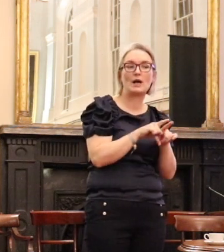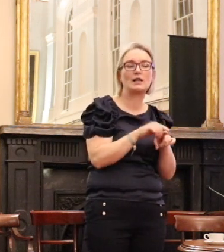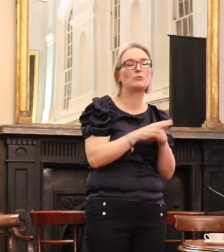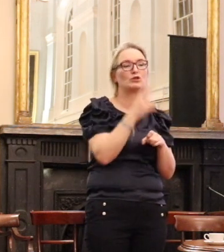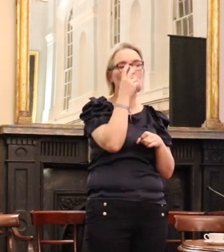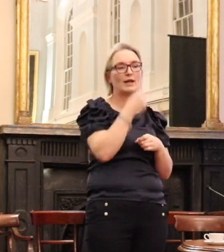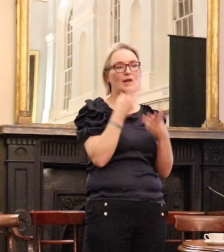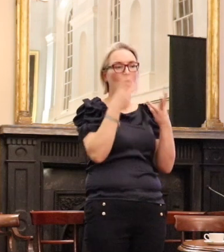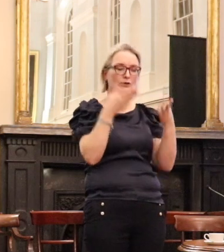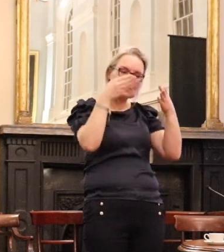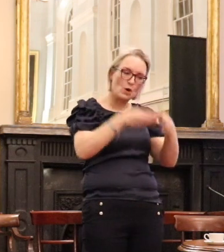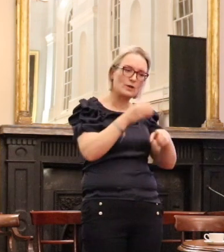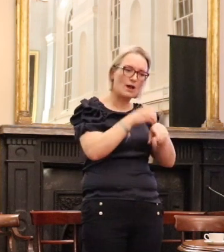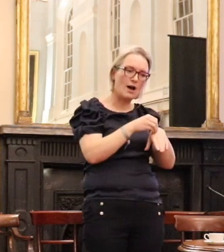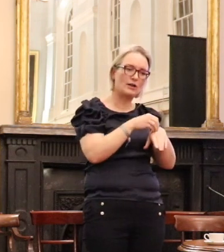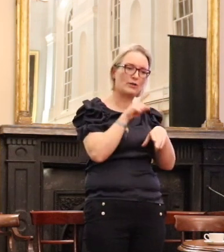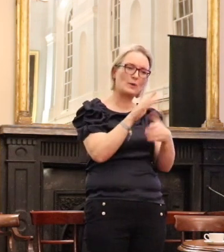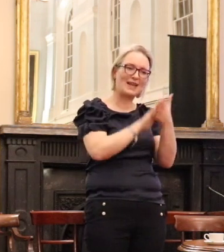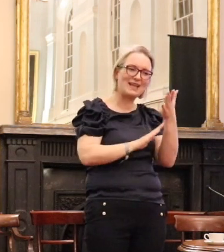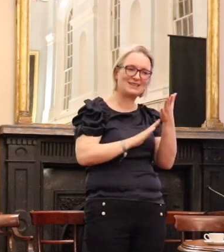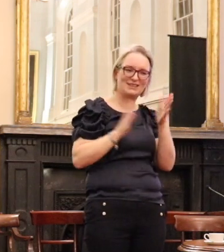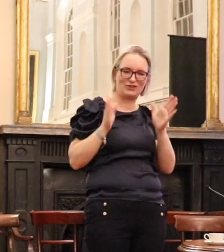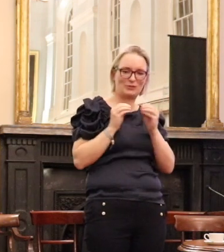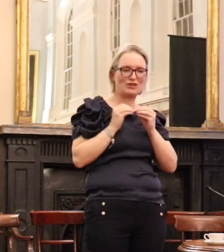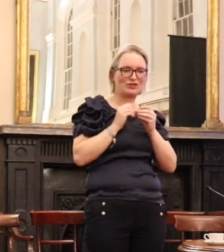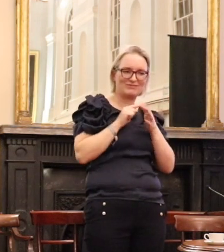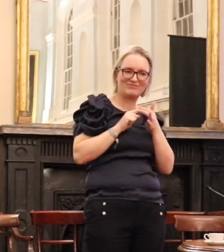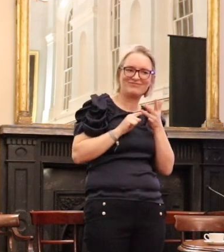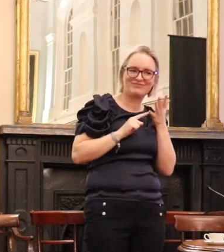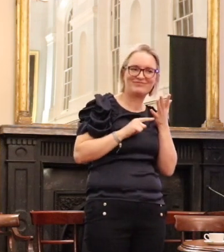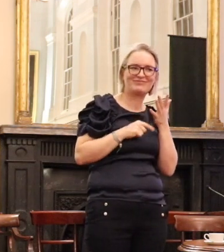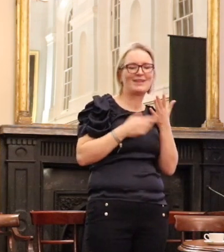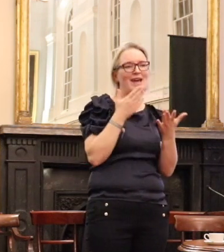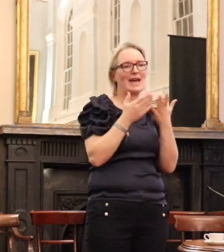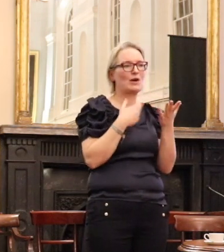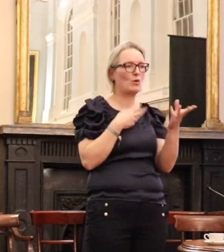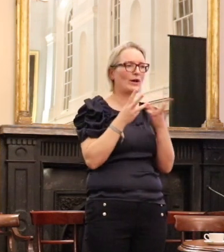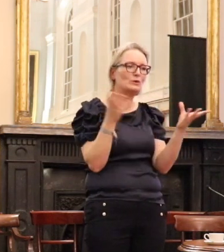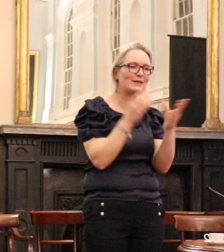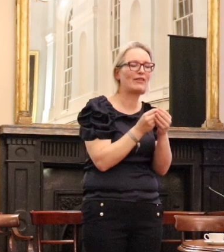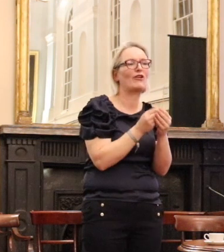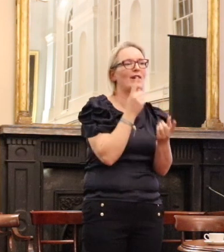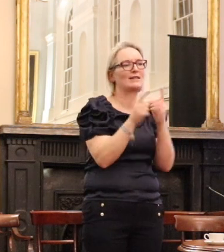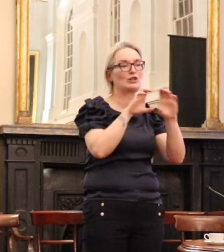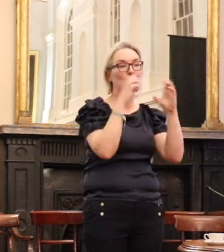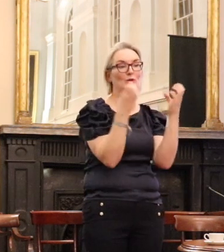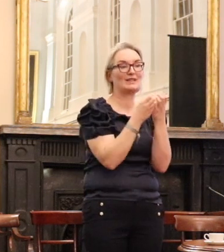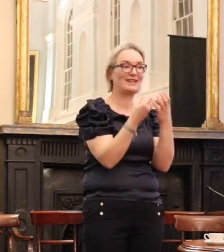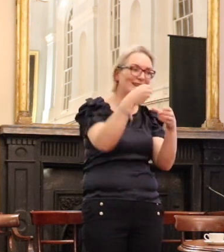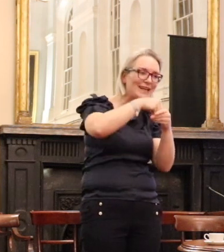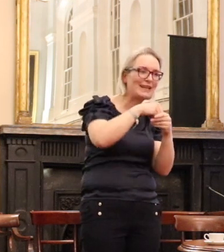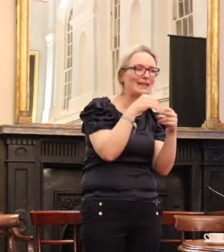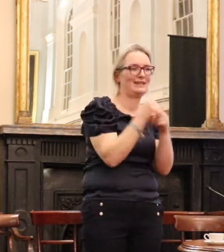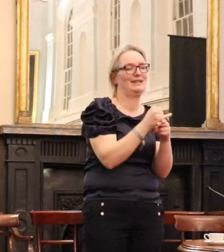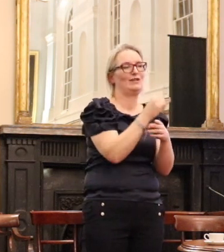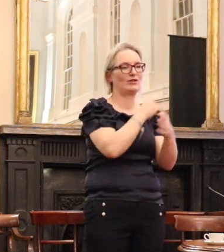just tonight I wanted to focus on those lessons that I think you'll be learning when we come together as a community around an organisation that attempts to focus on